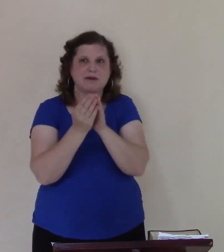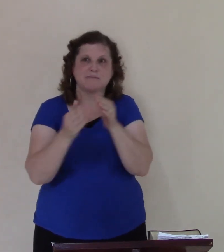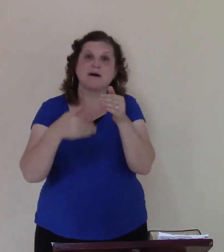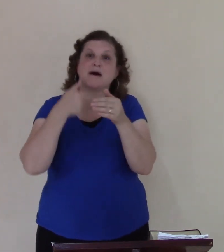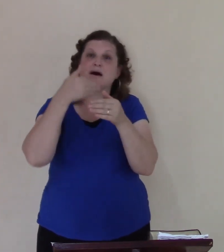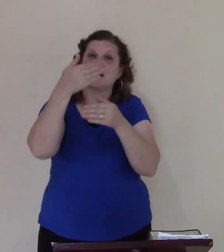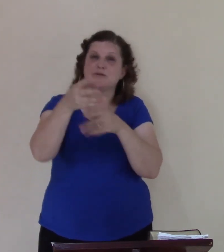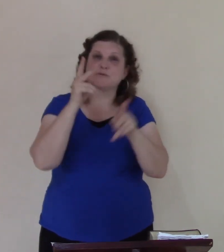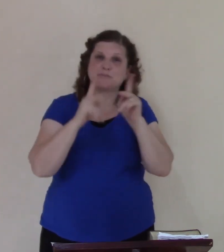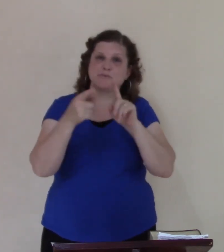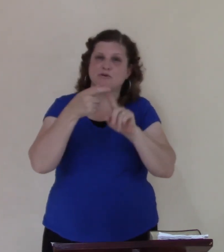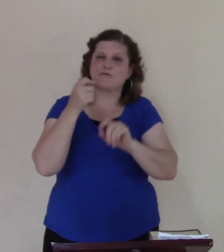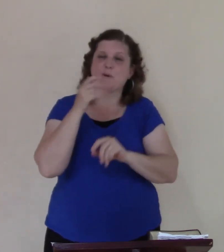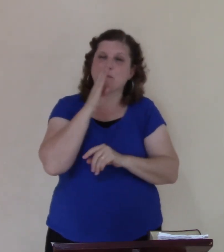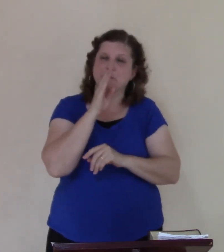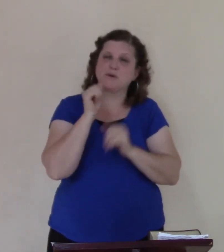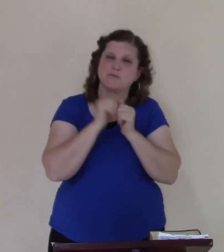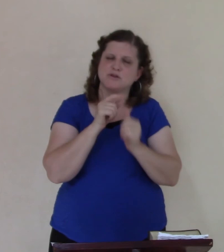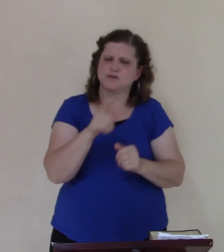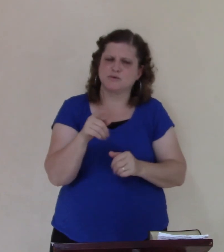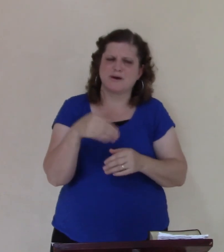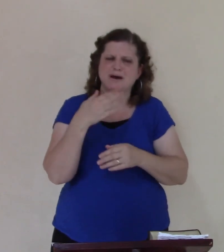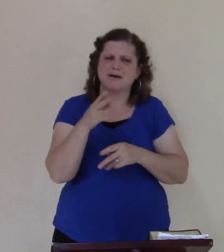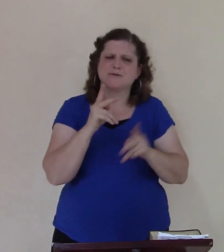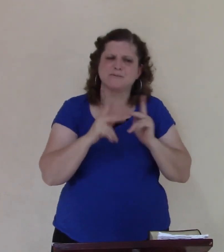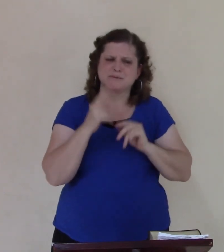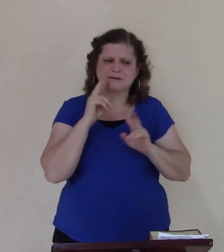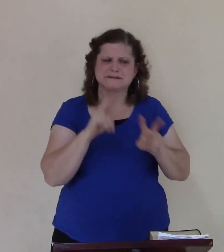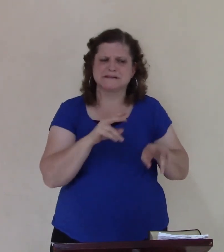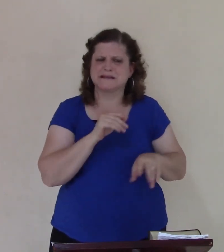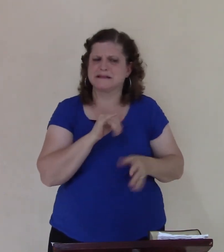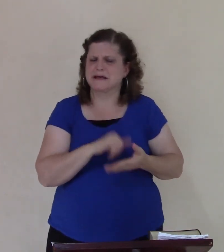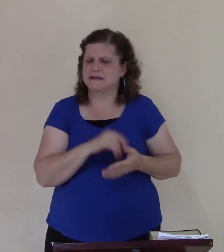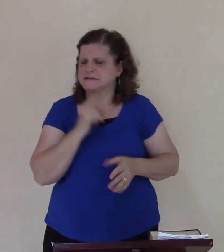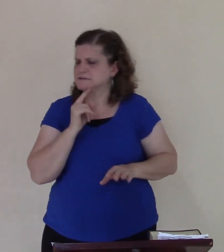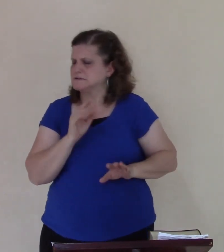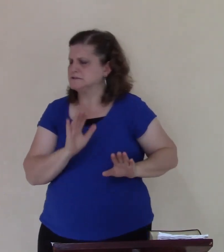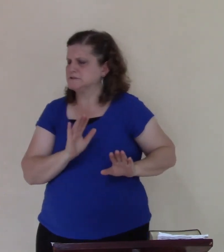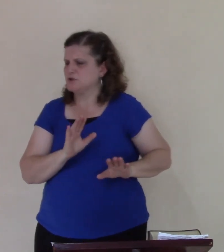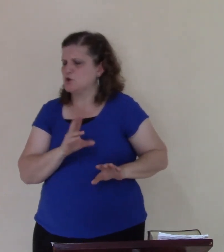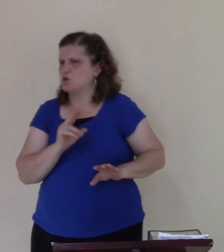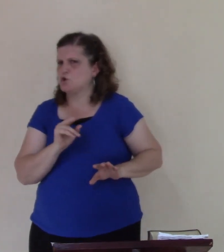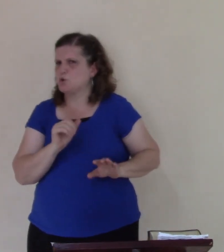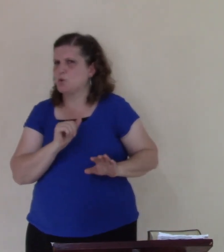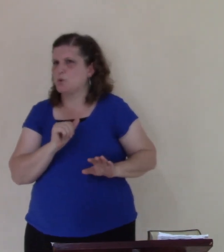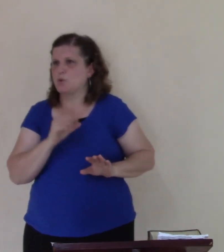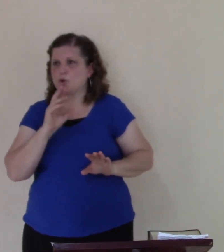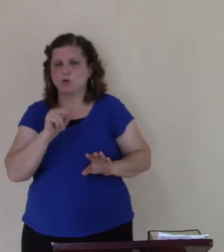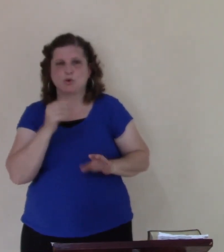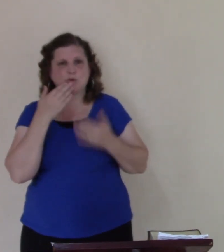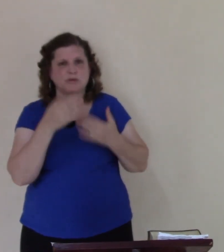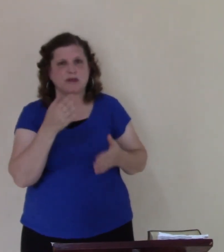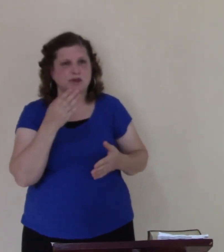because others see that and they're like no thank you I'm not being part of it Bible says